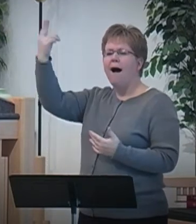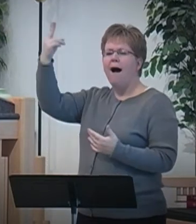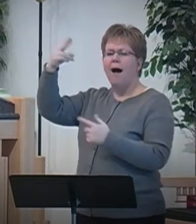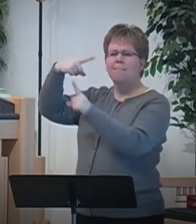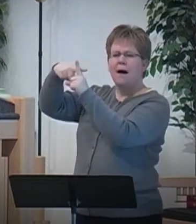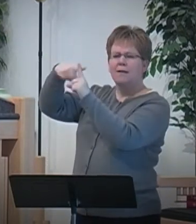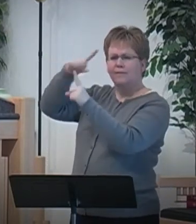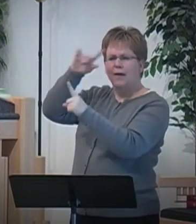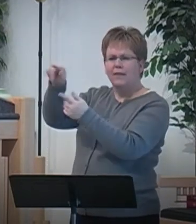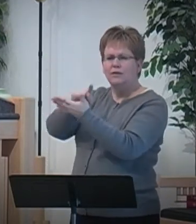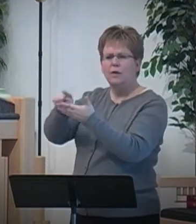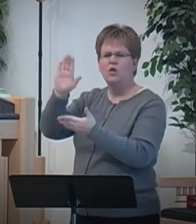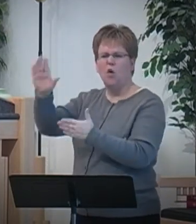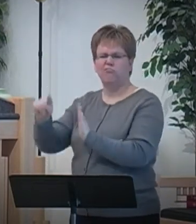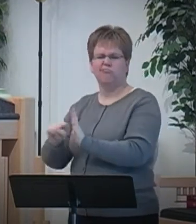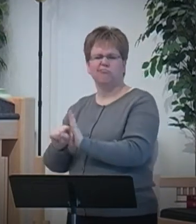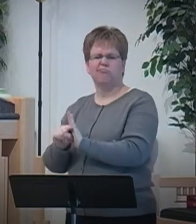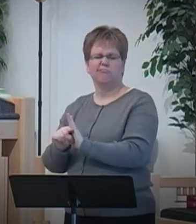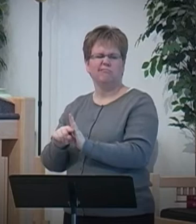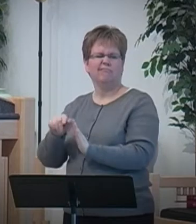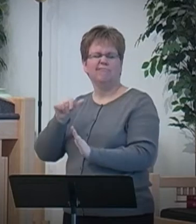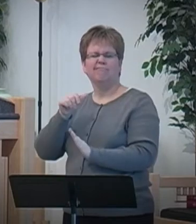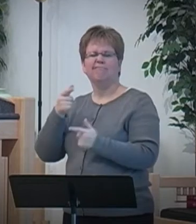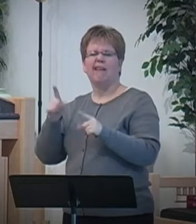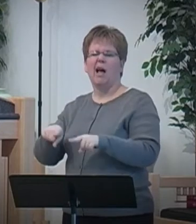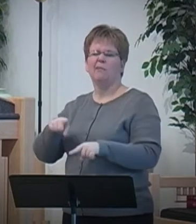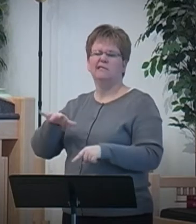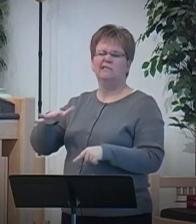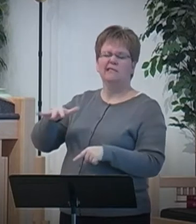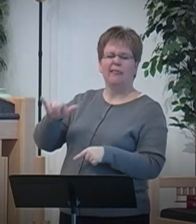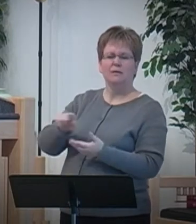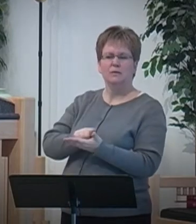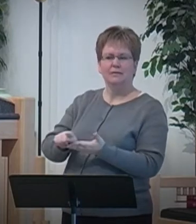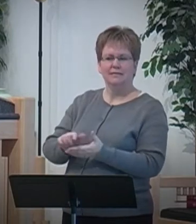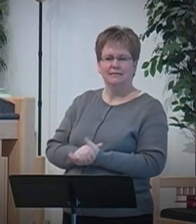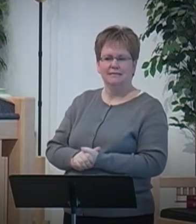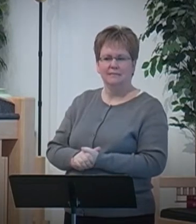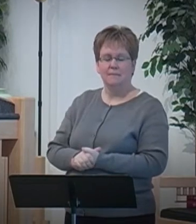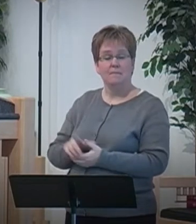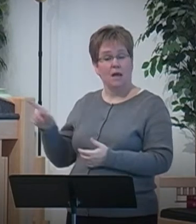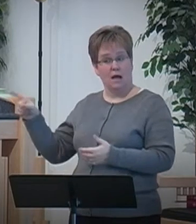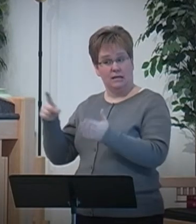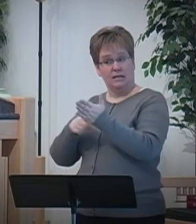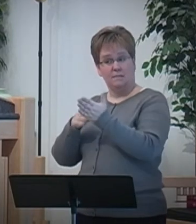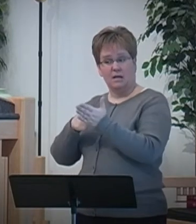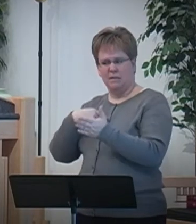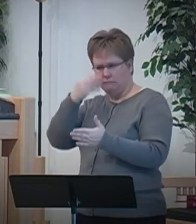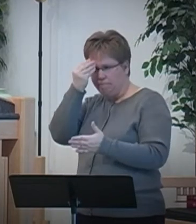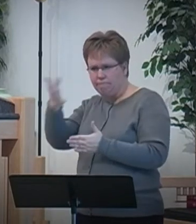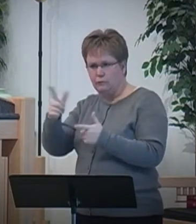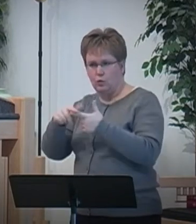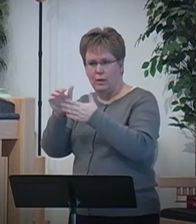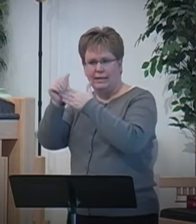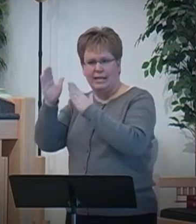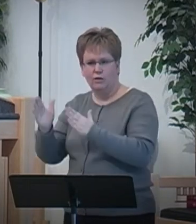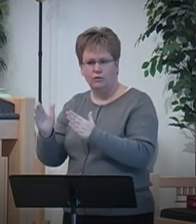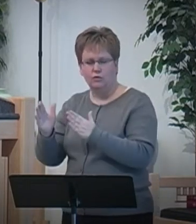week? What was your low point of the week? Sometimes I suggest to confirmation small group leaders that they try asking those